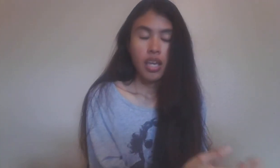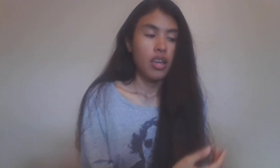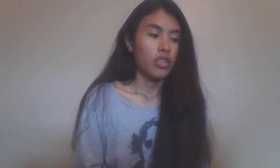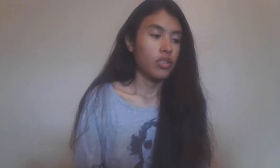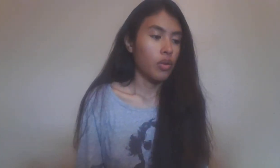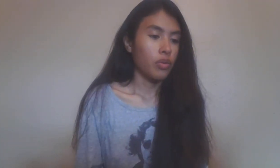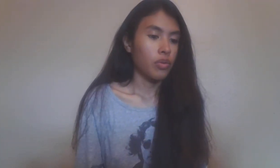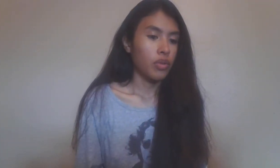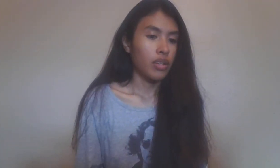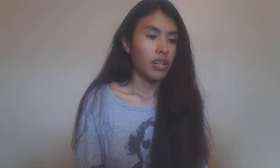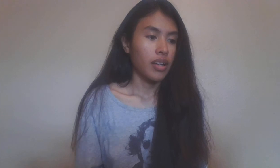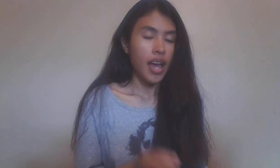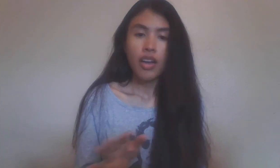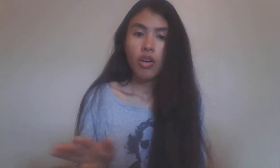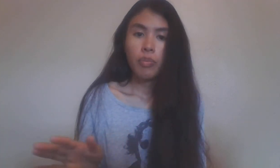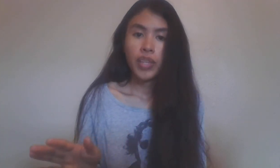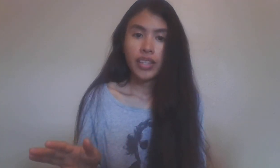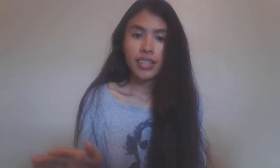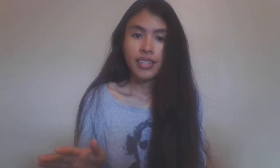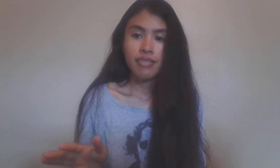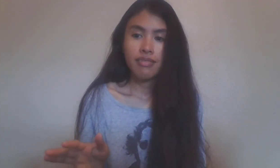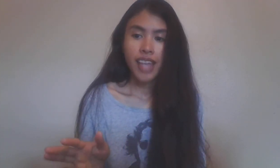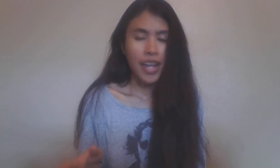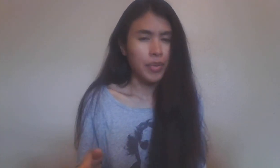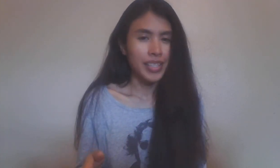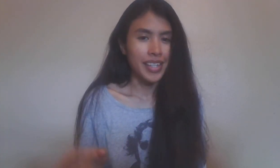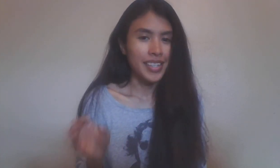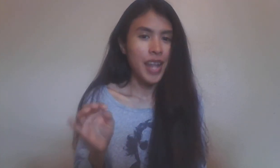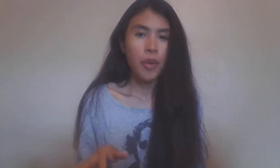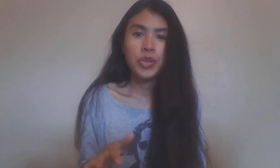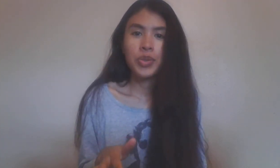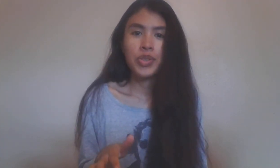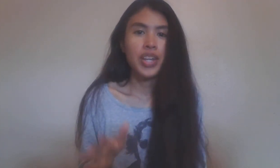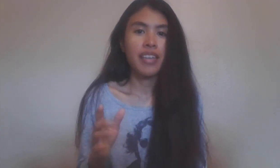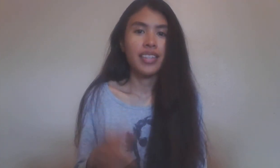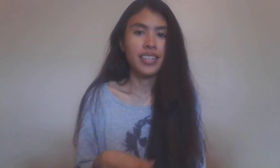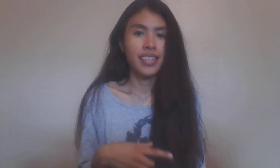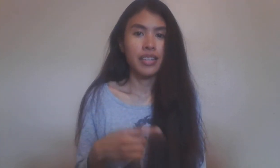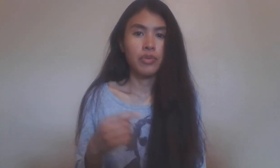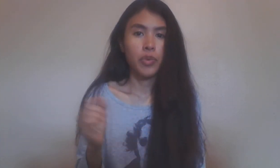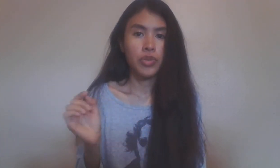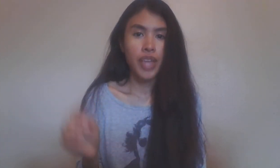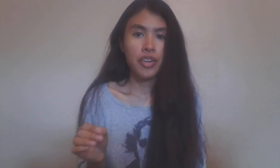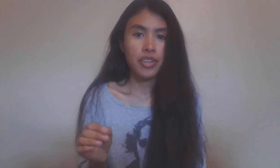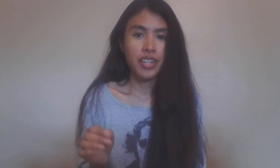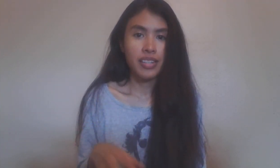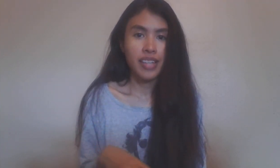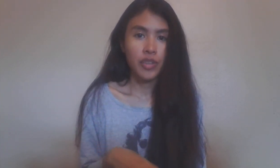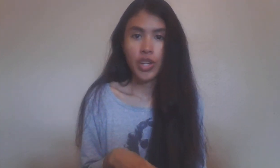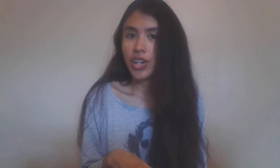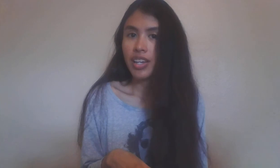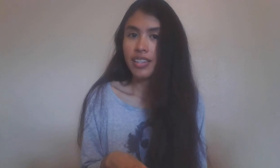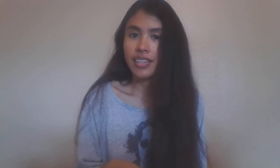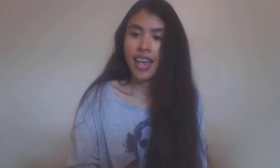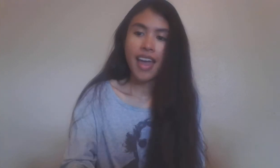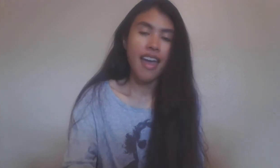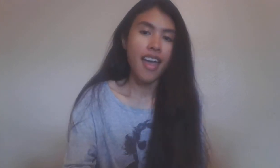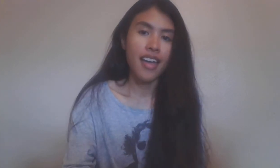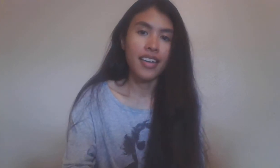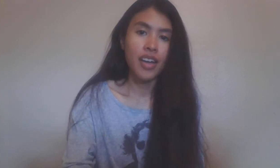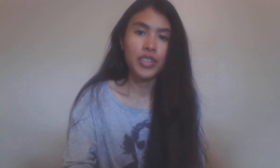So I hope that this kind of made sense and helped you understand the success for Saturn in Sagittarius. And I'll